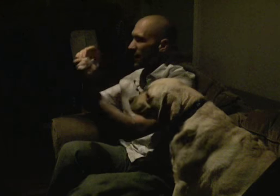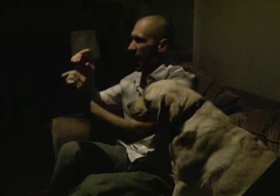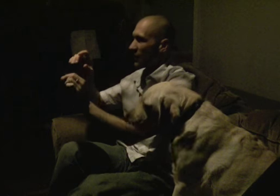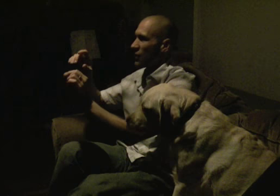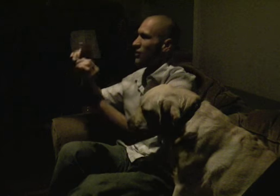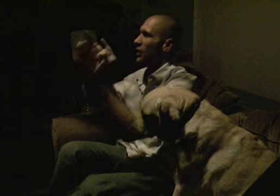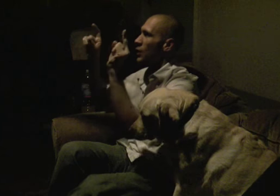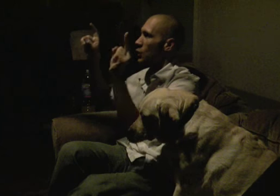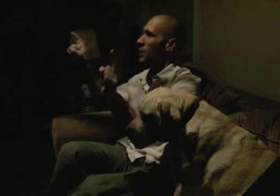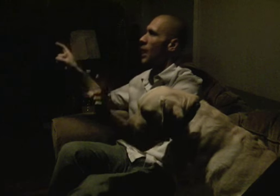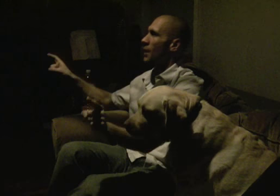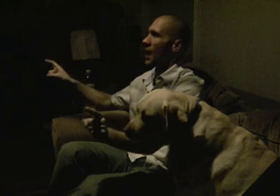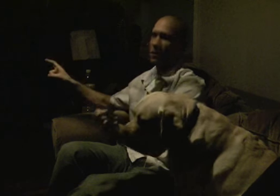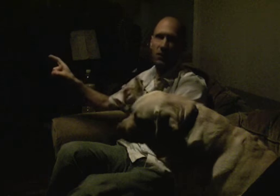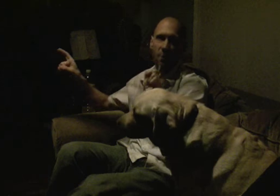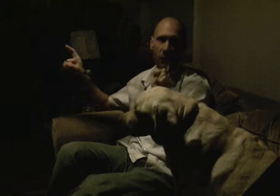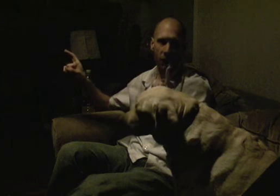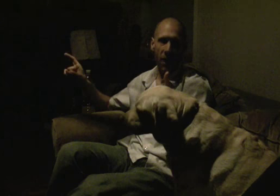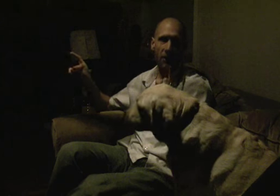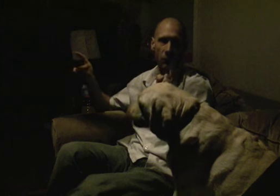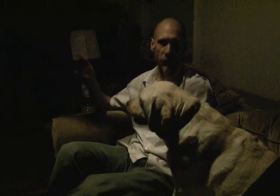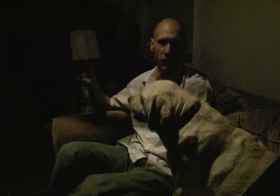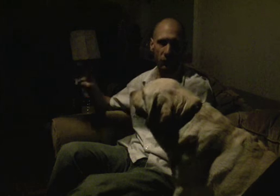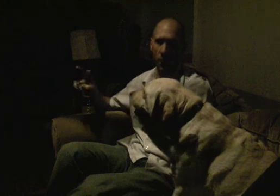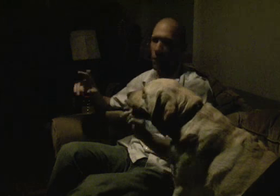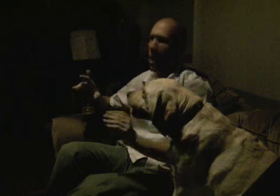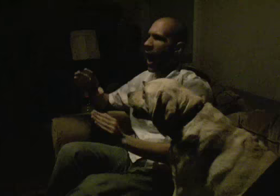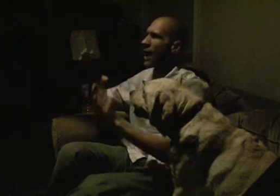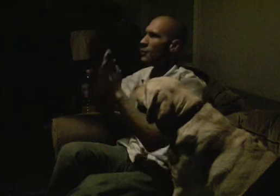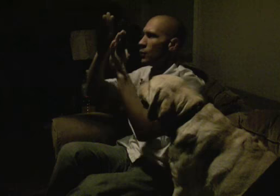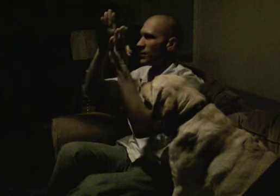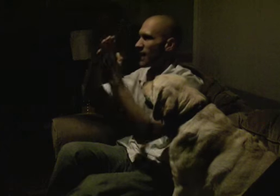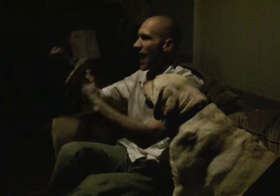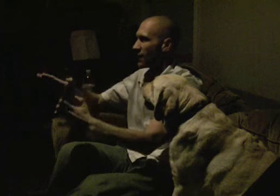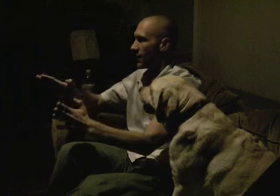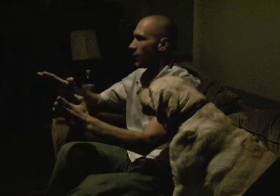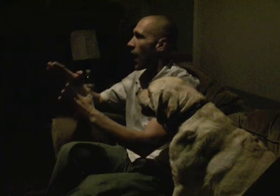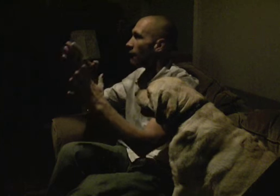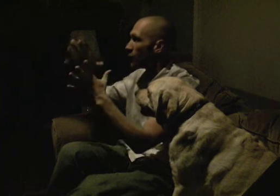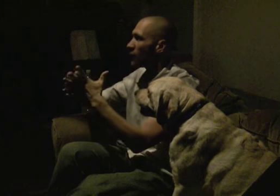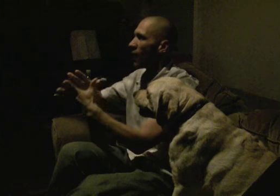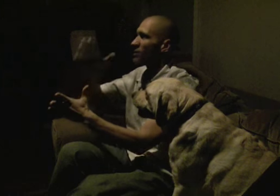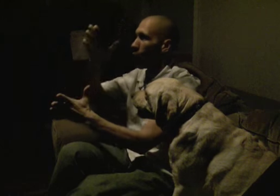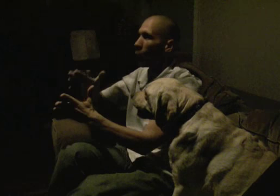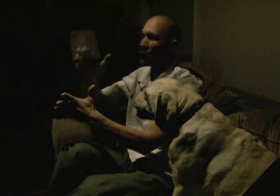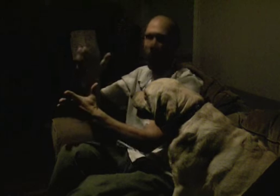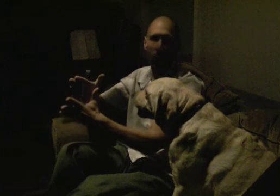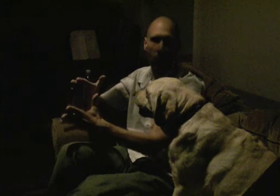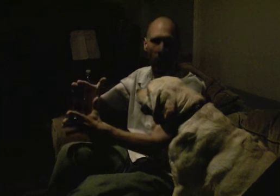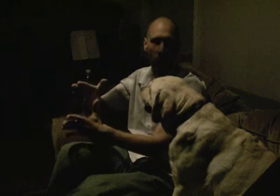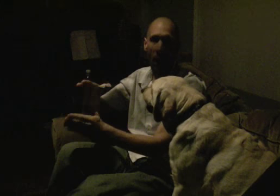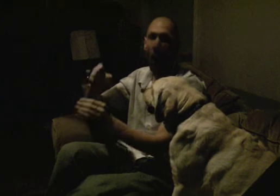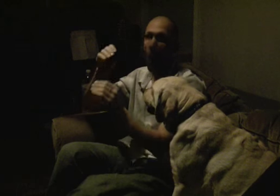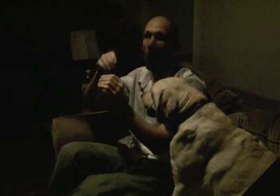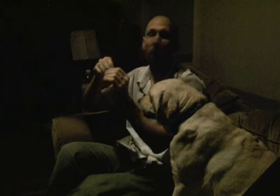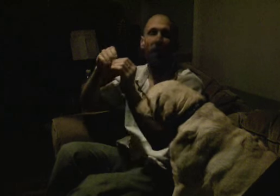conscious, like you become conscious if you've ever had a lucid dream. I knew exactly, I realized what was going on. Oh my,